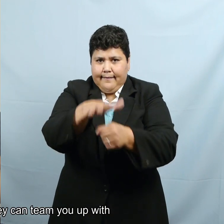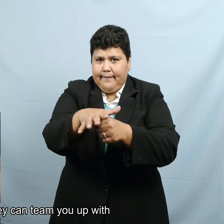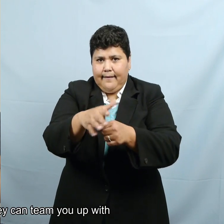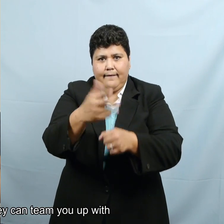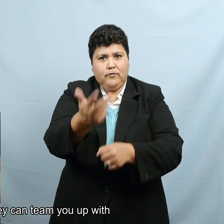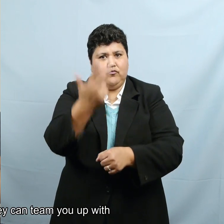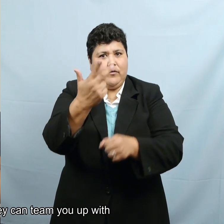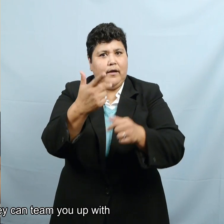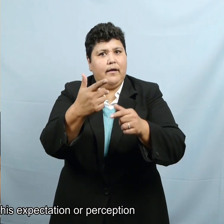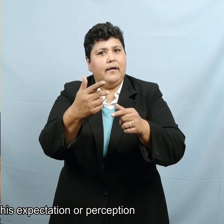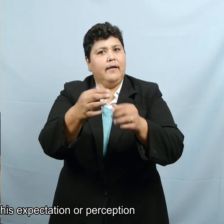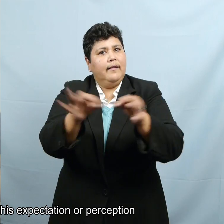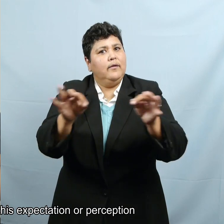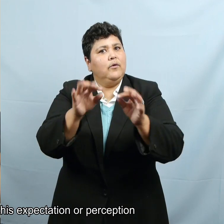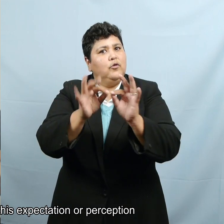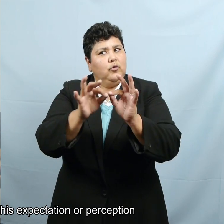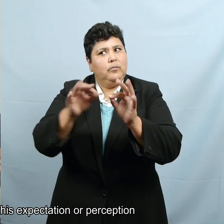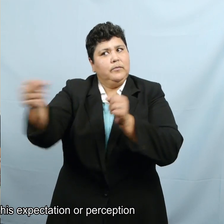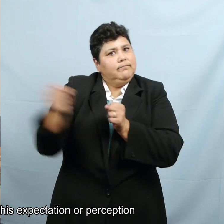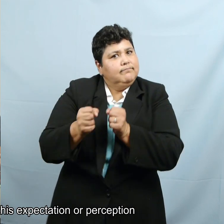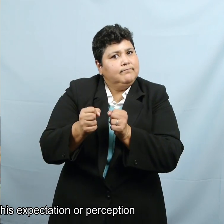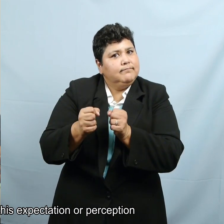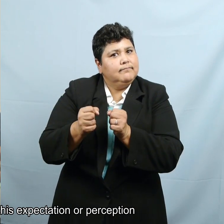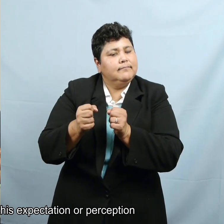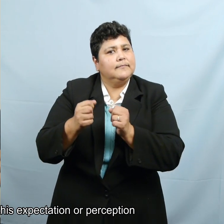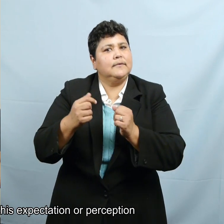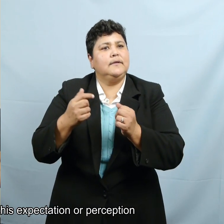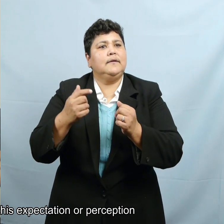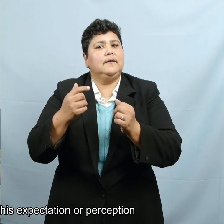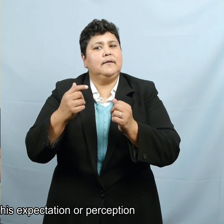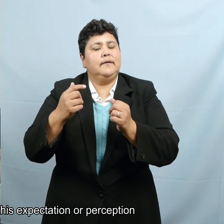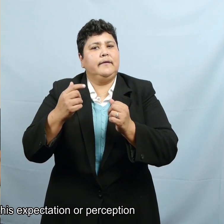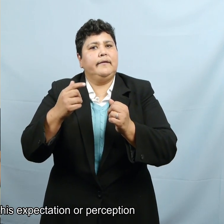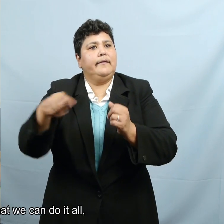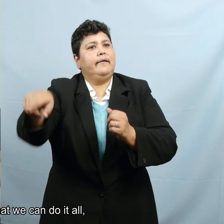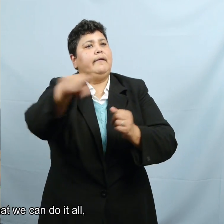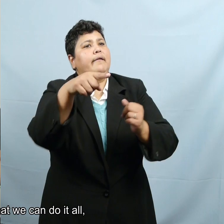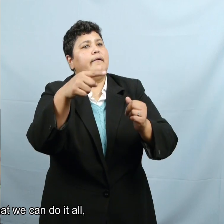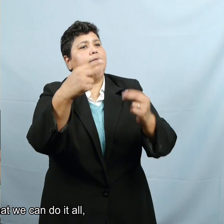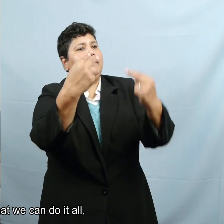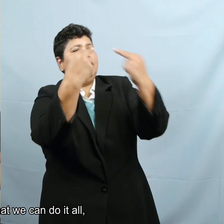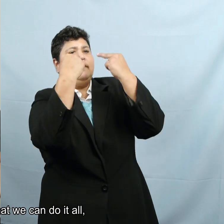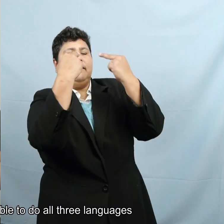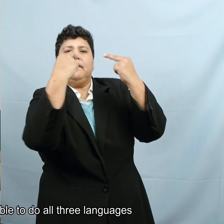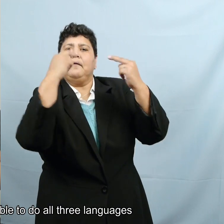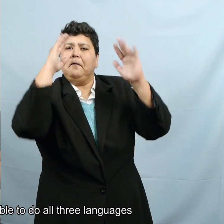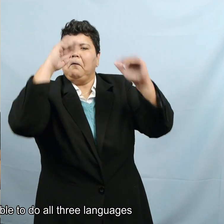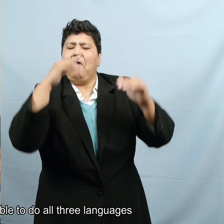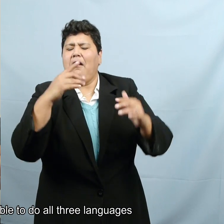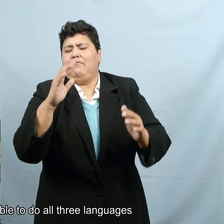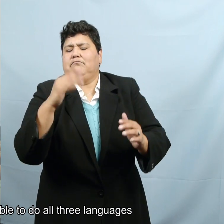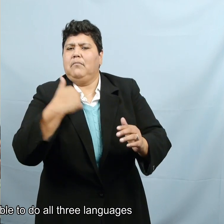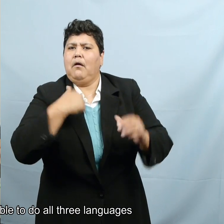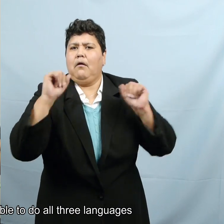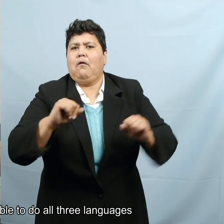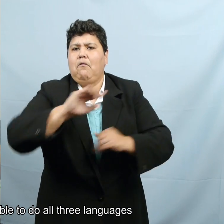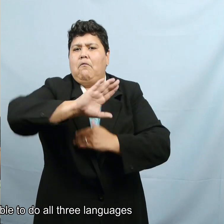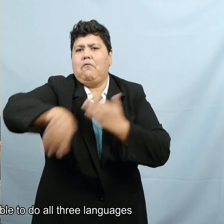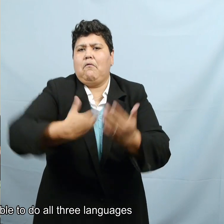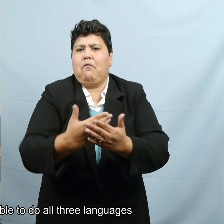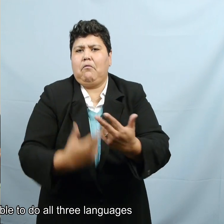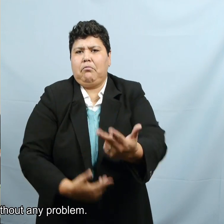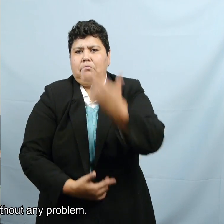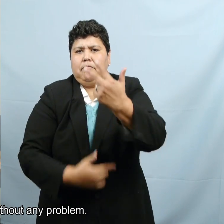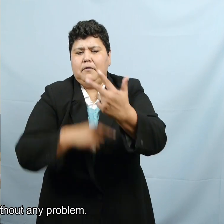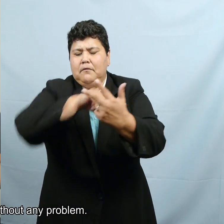there that they can team you up with. And there's this expectation or perception that we can do it all, that we're able to do all